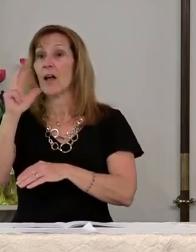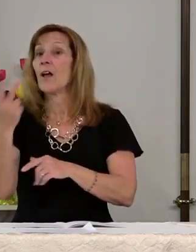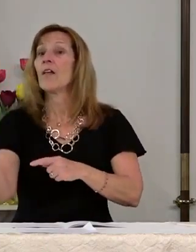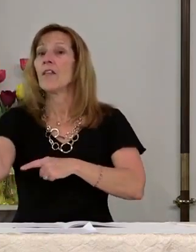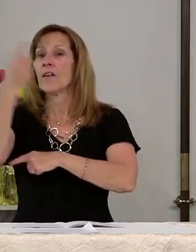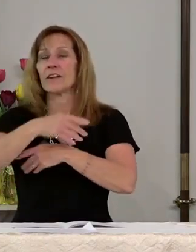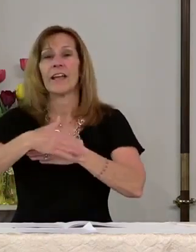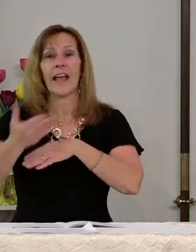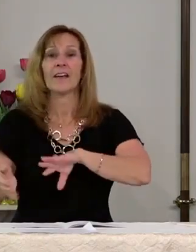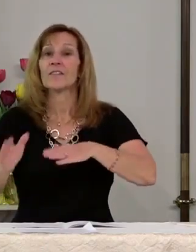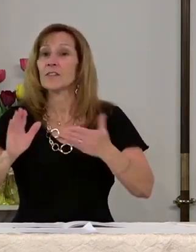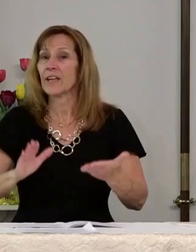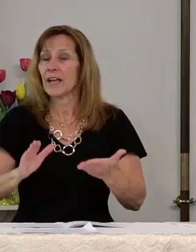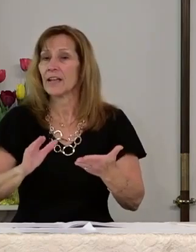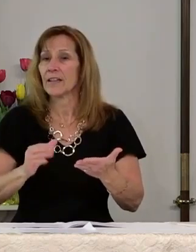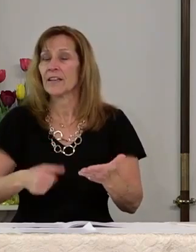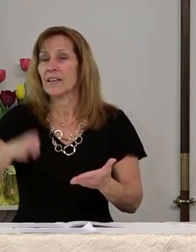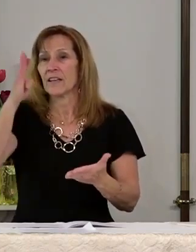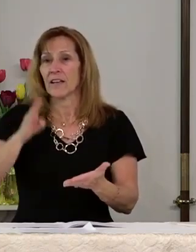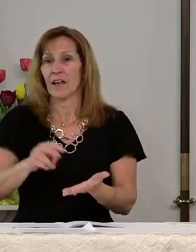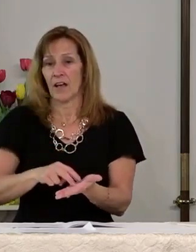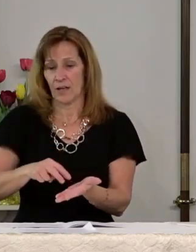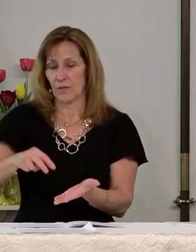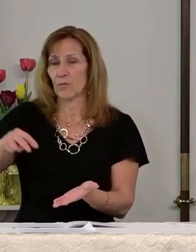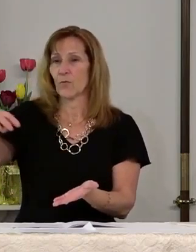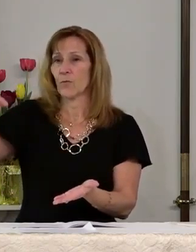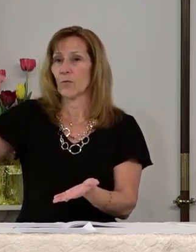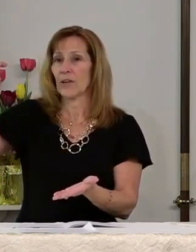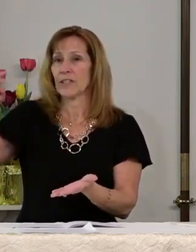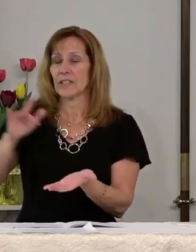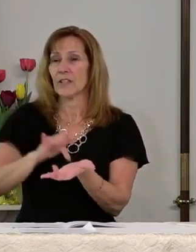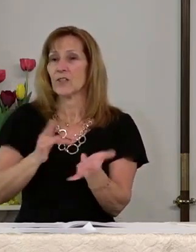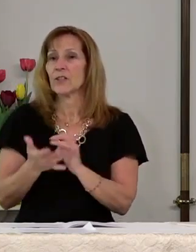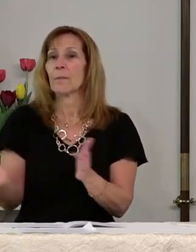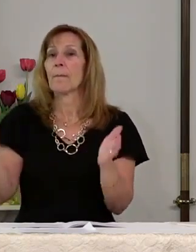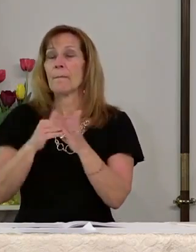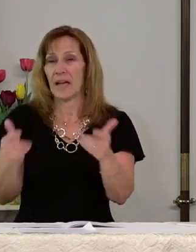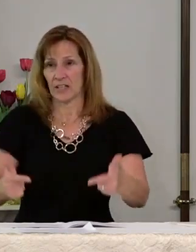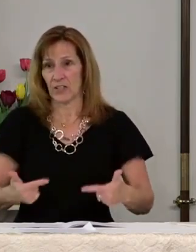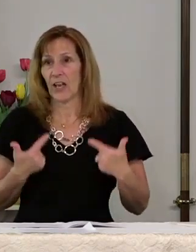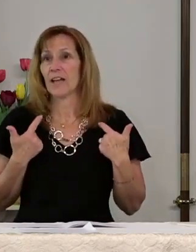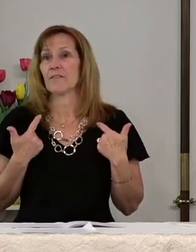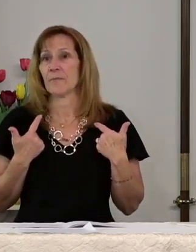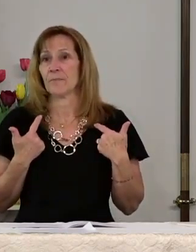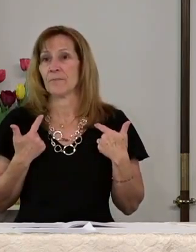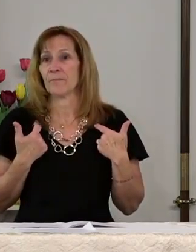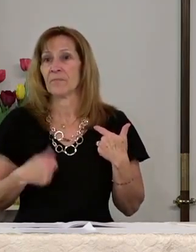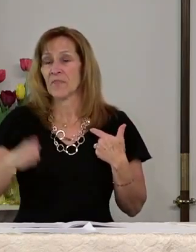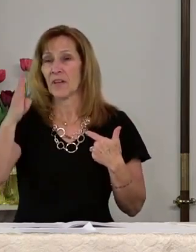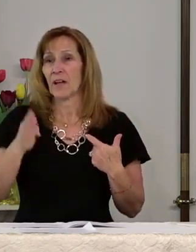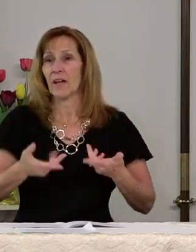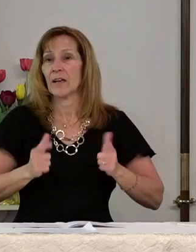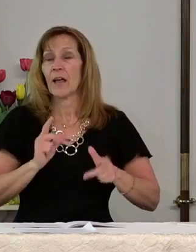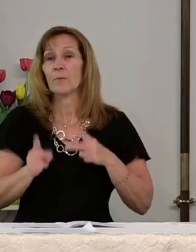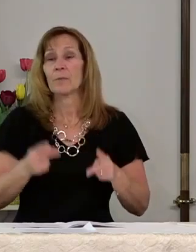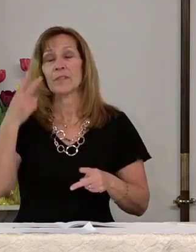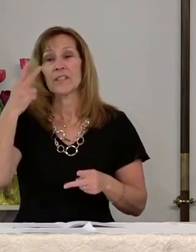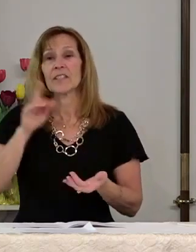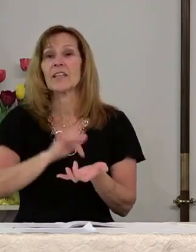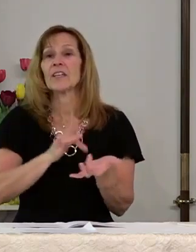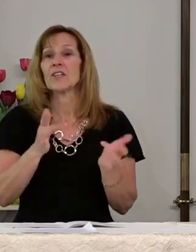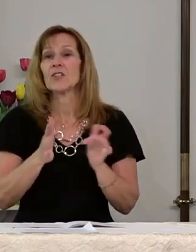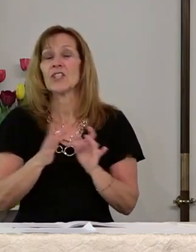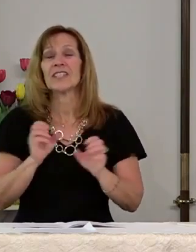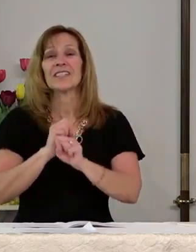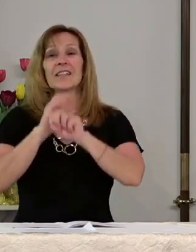his death, God raised Jesus to life. God let people see Jesus